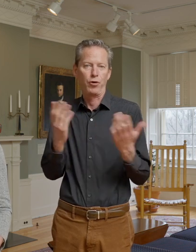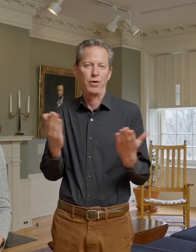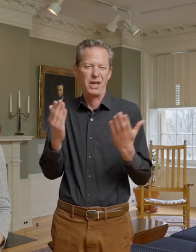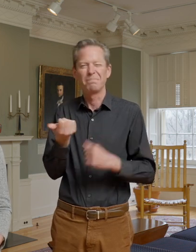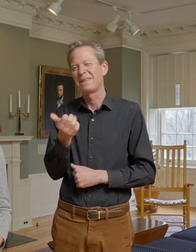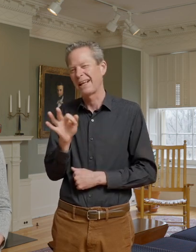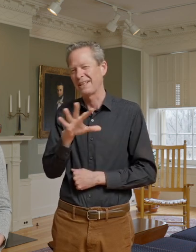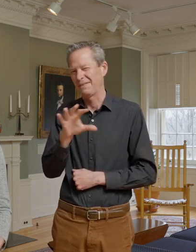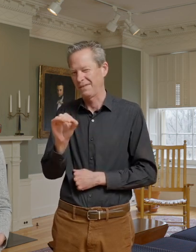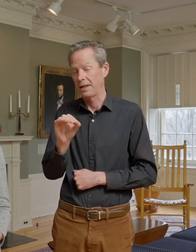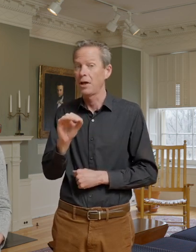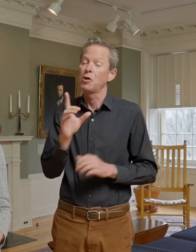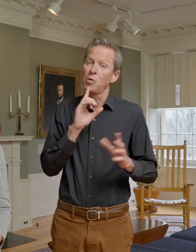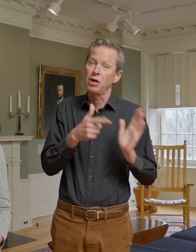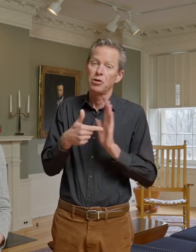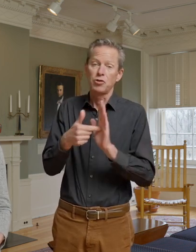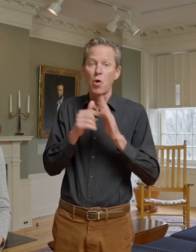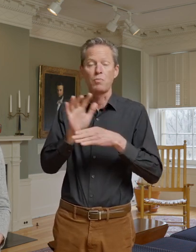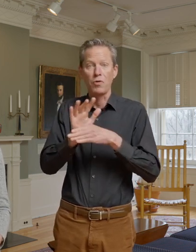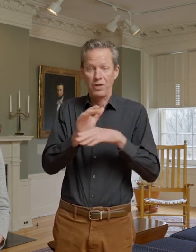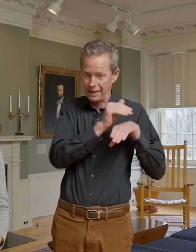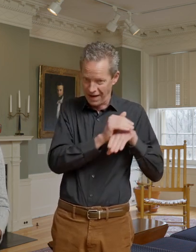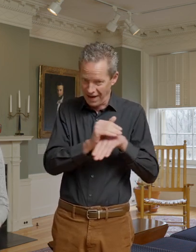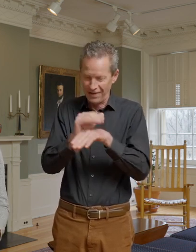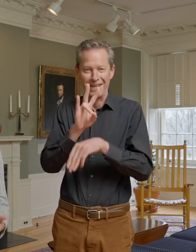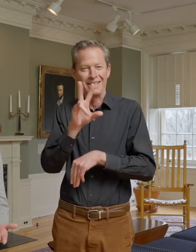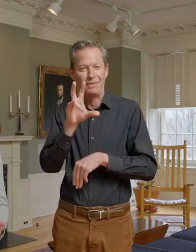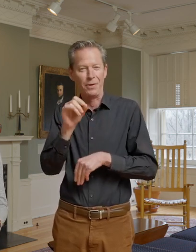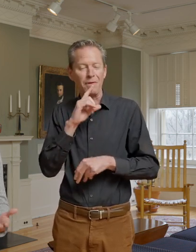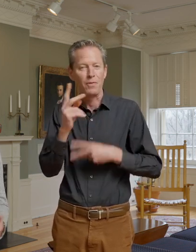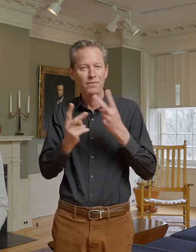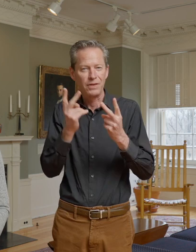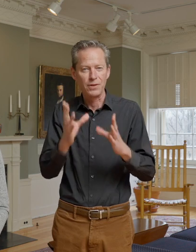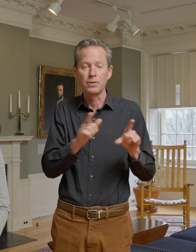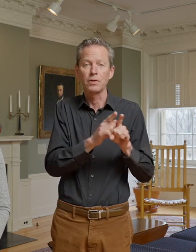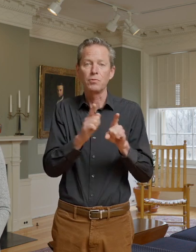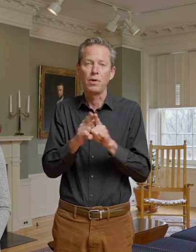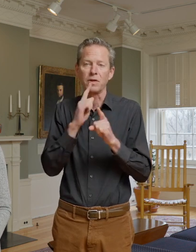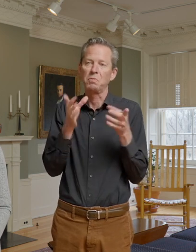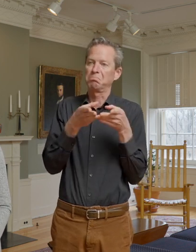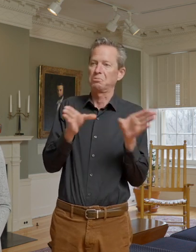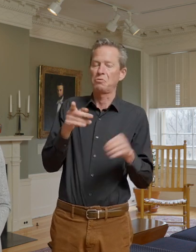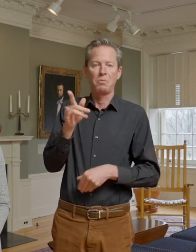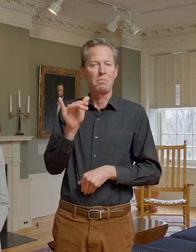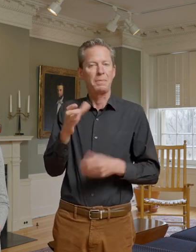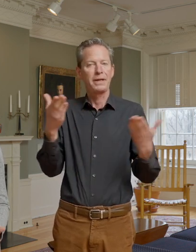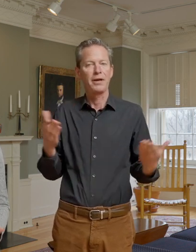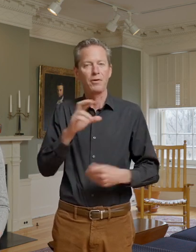all of the movies each weeknight at 730 for visitors as well as for the general public here in Rochester to come and see